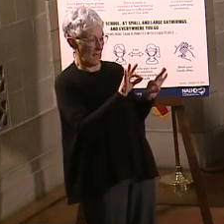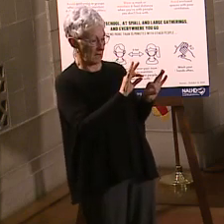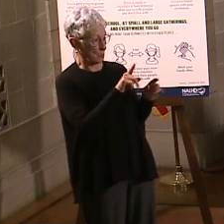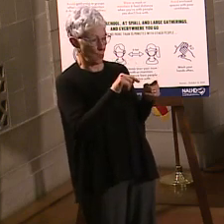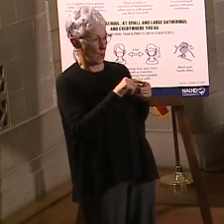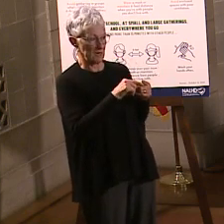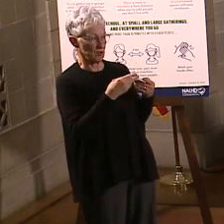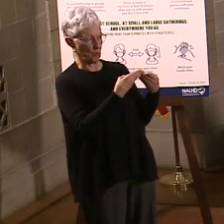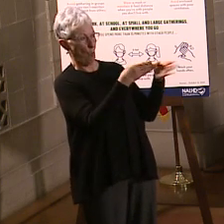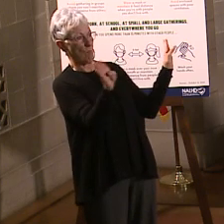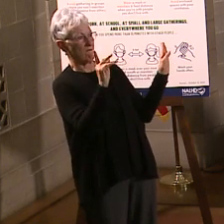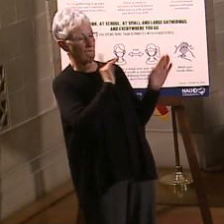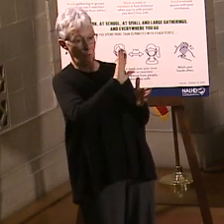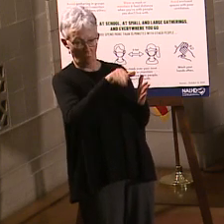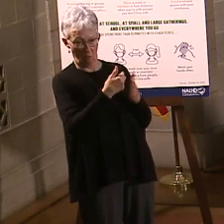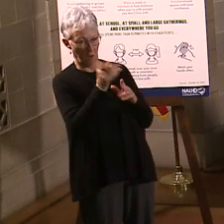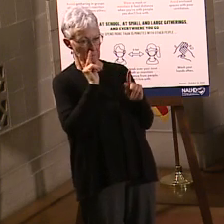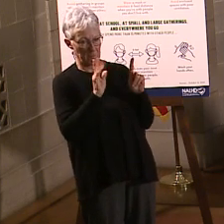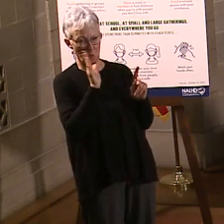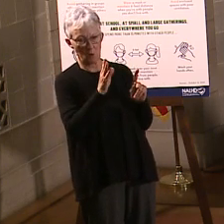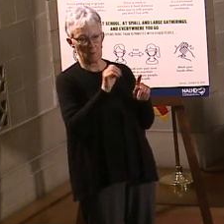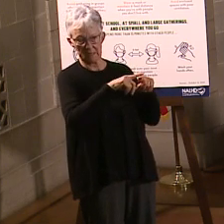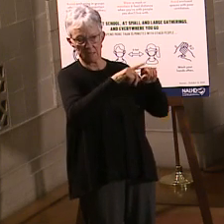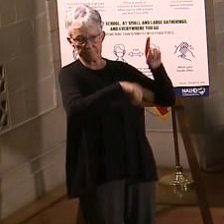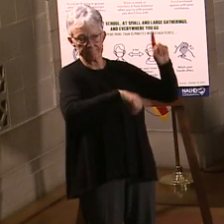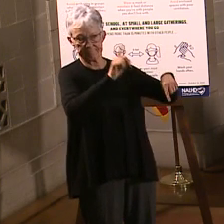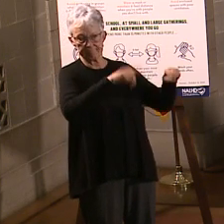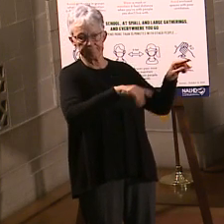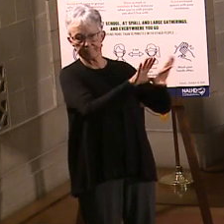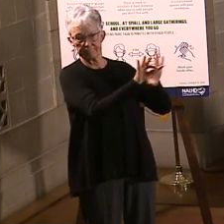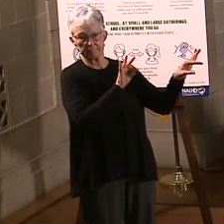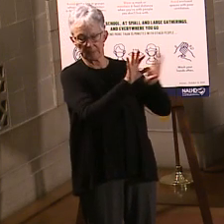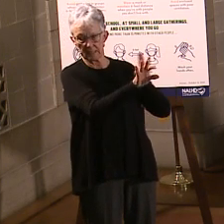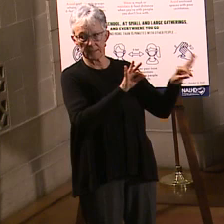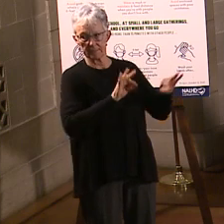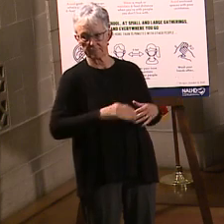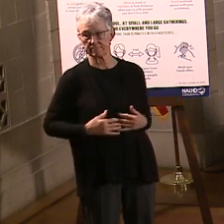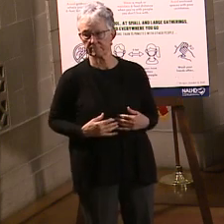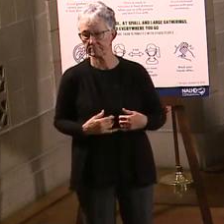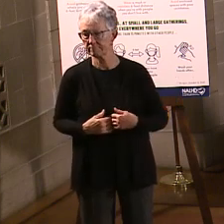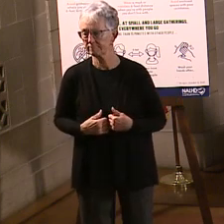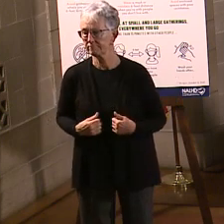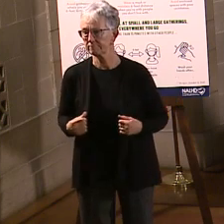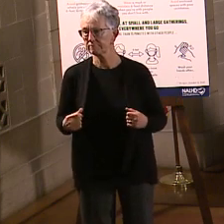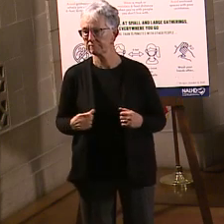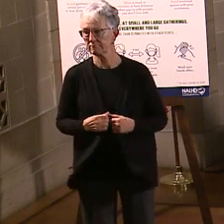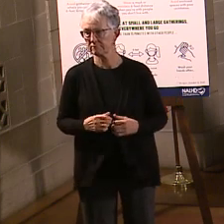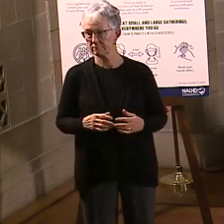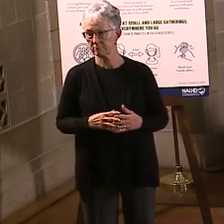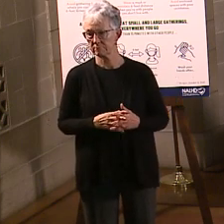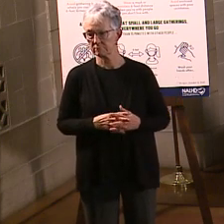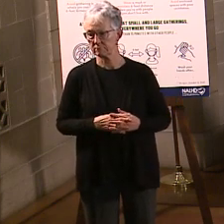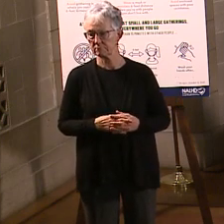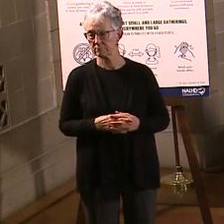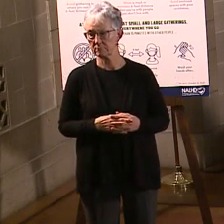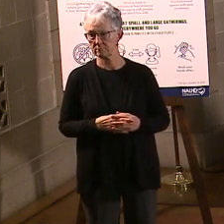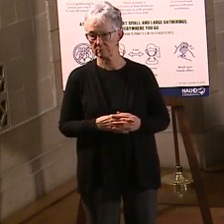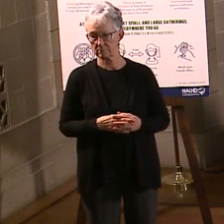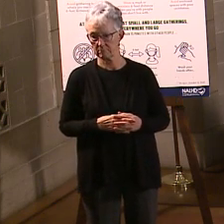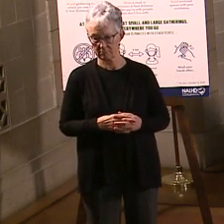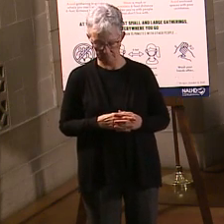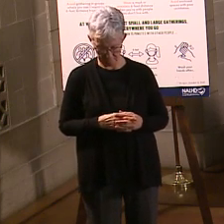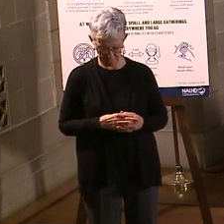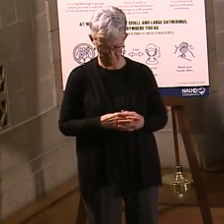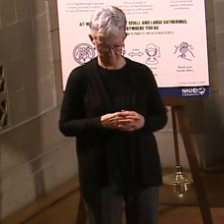says if you live in one county and work in another, is possible to get vaccinated in the county I work in? Is that why the state's website asks for occupation?